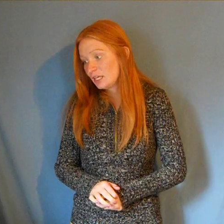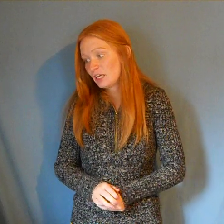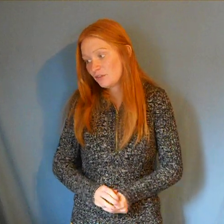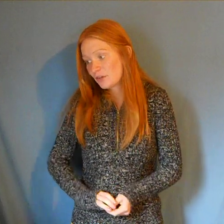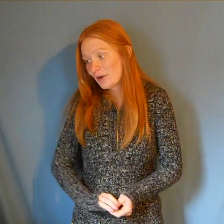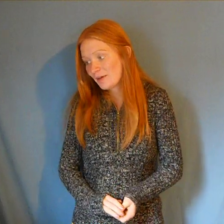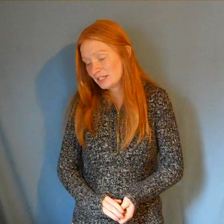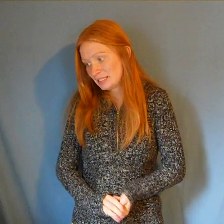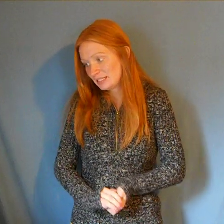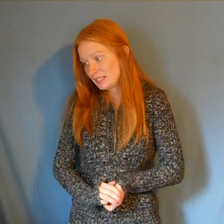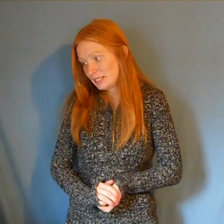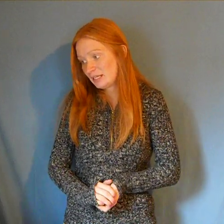If you don't have a TTD,